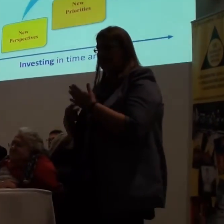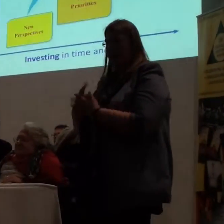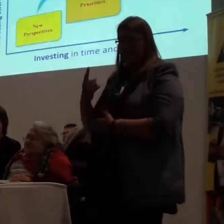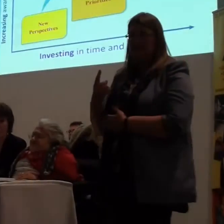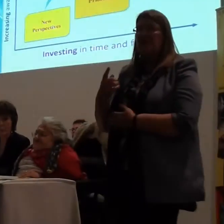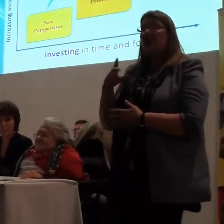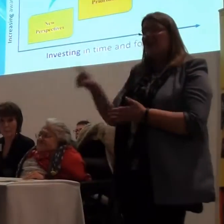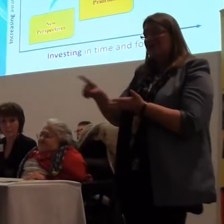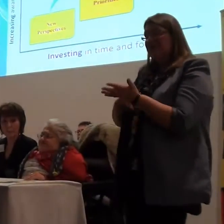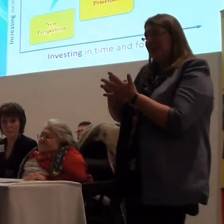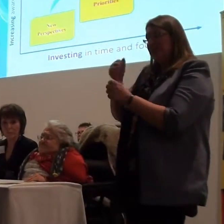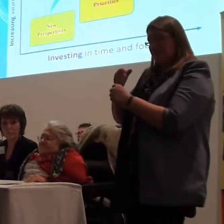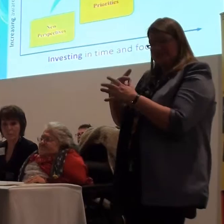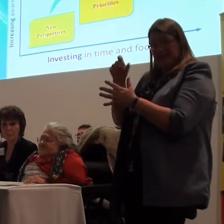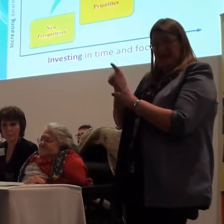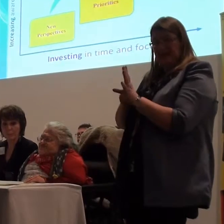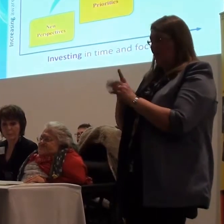people are feeling and what is happening to deaf people